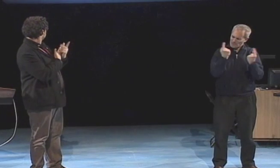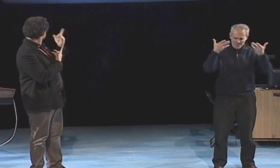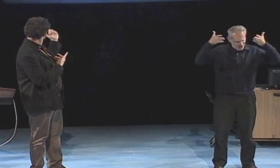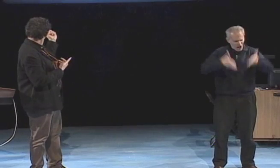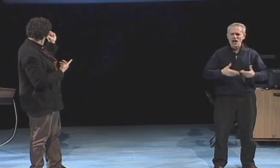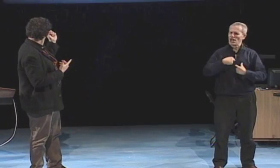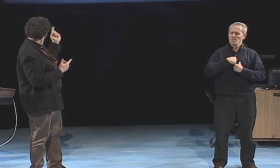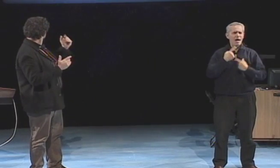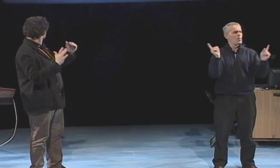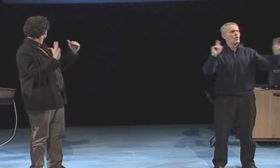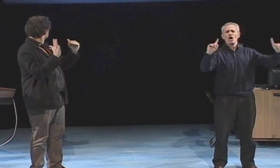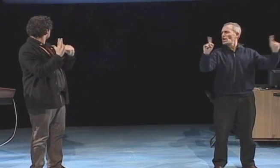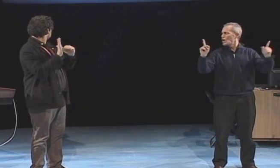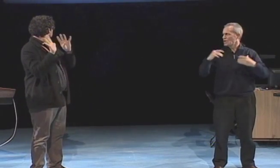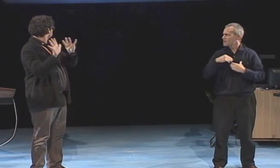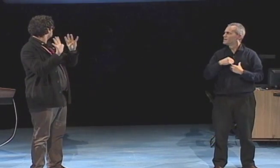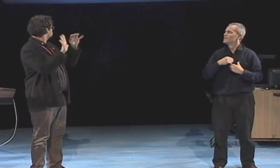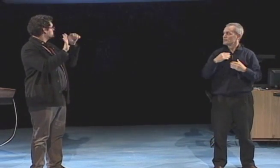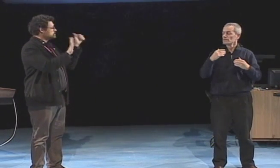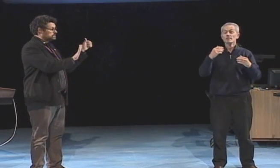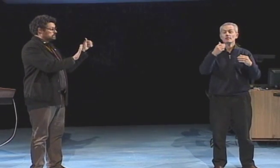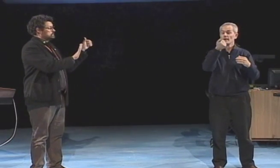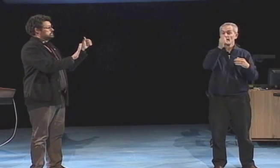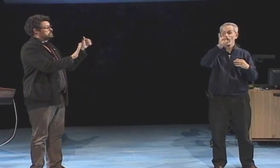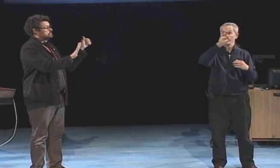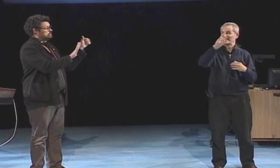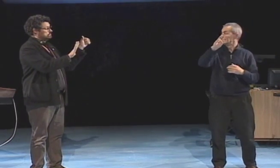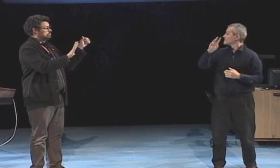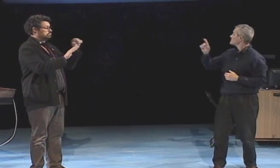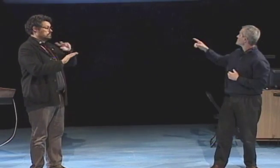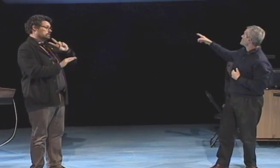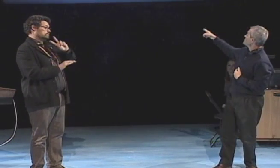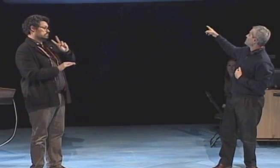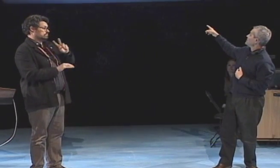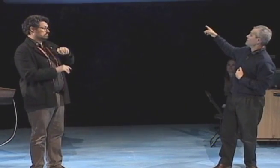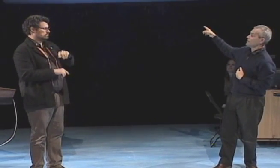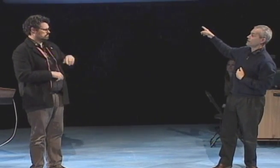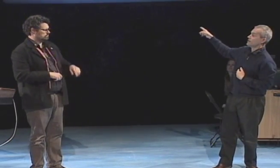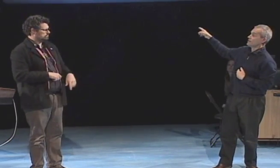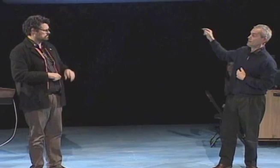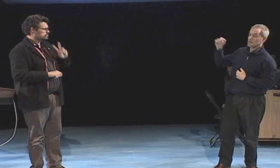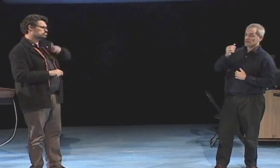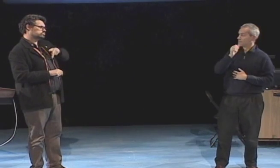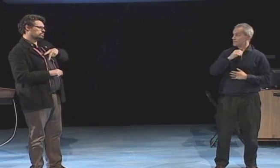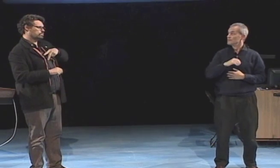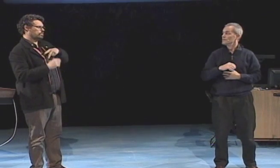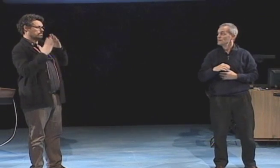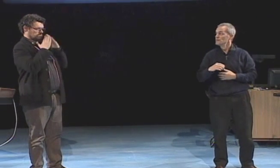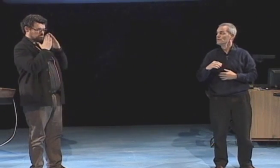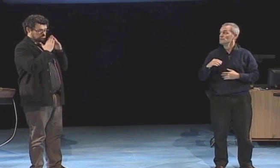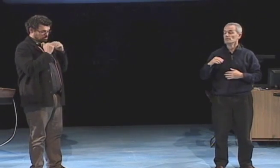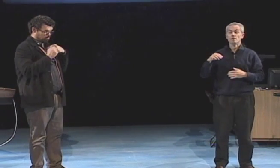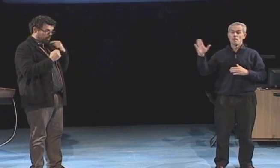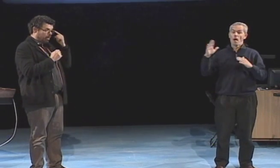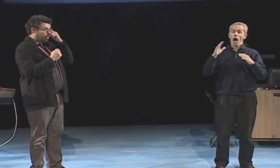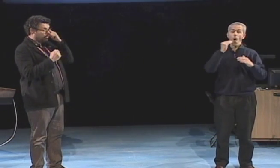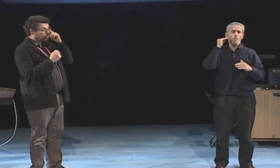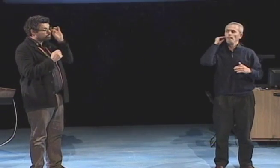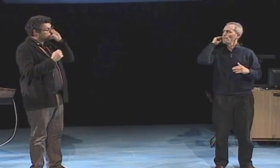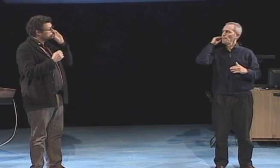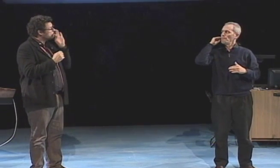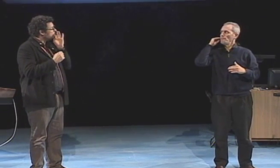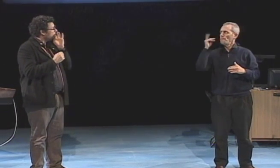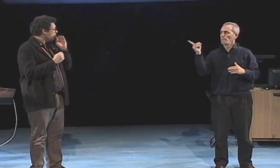Inside, this struggle within me, I knew that there was something there. I knew an idea was waiting to be found.